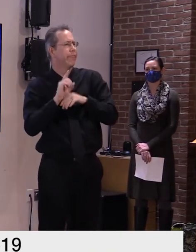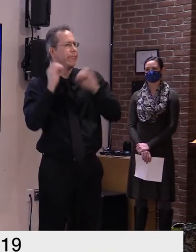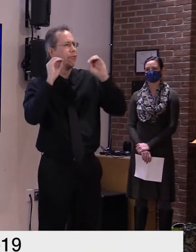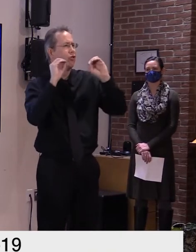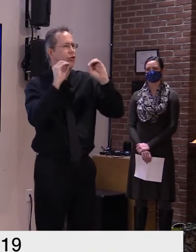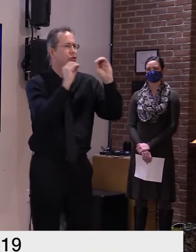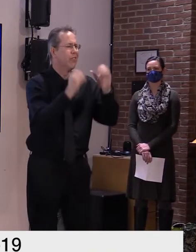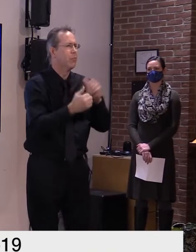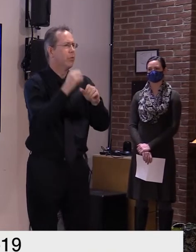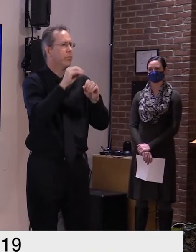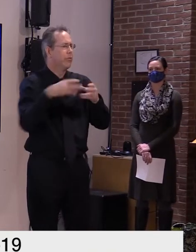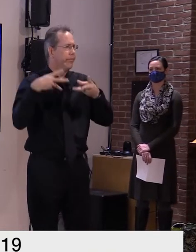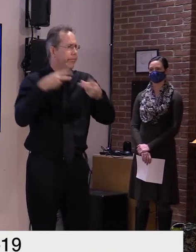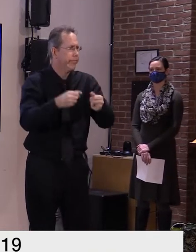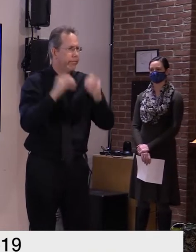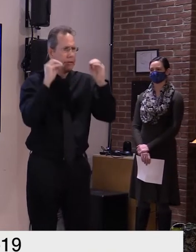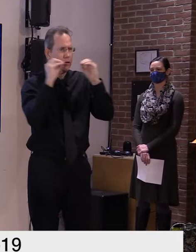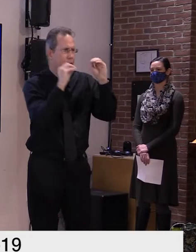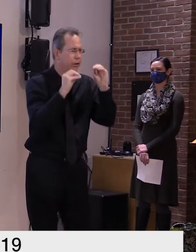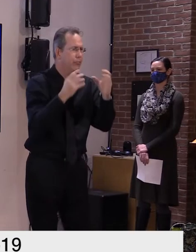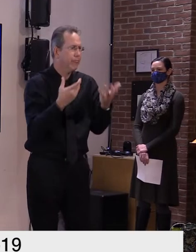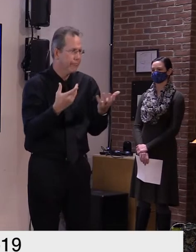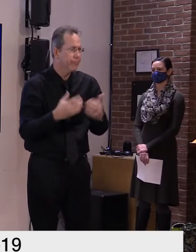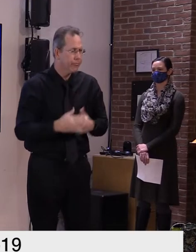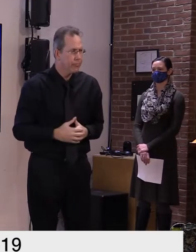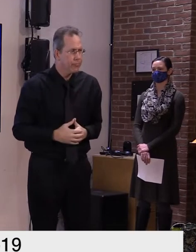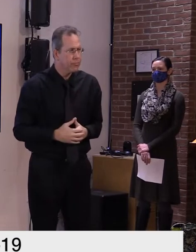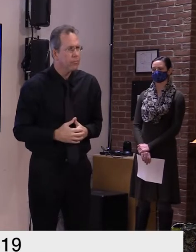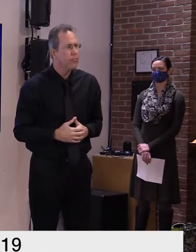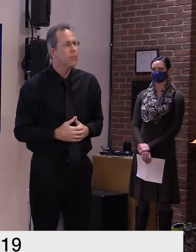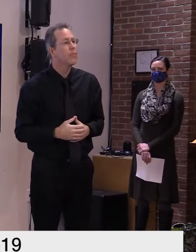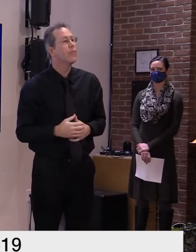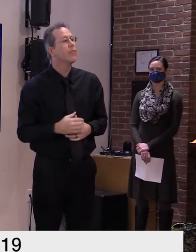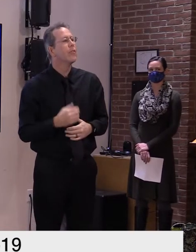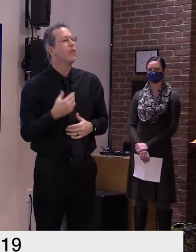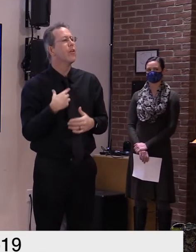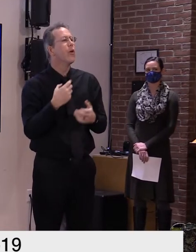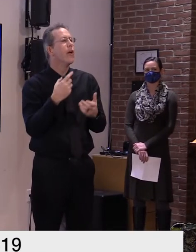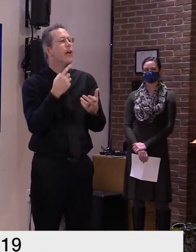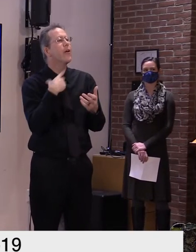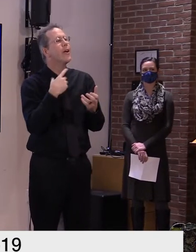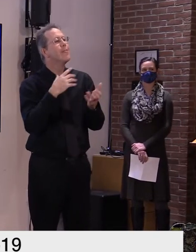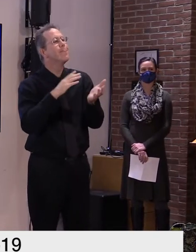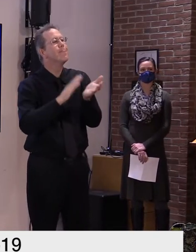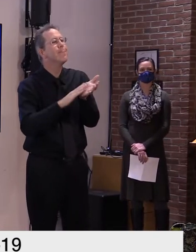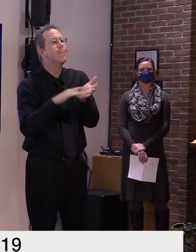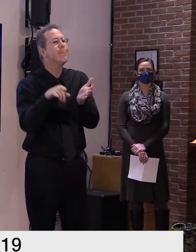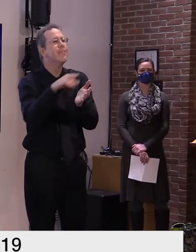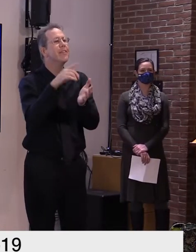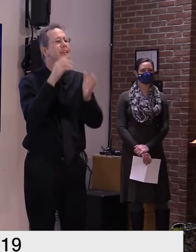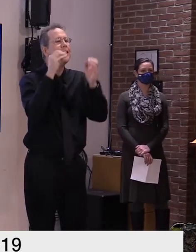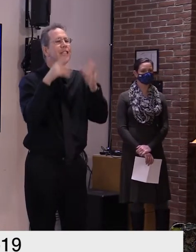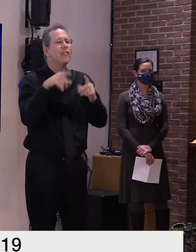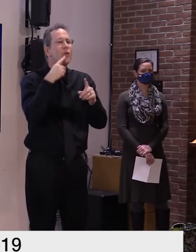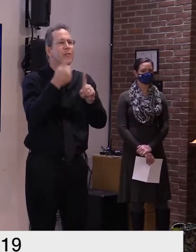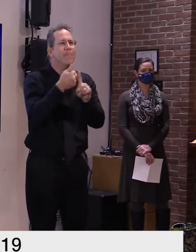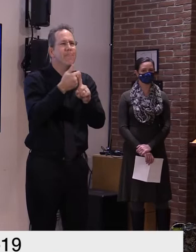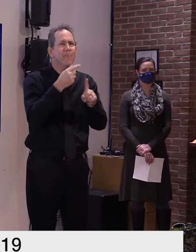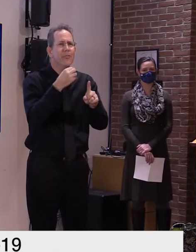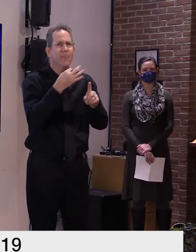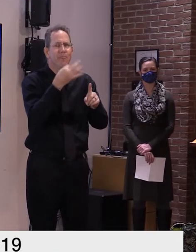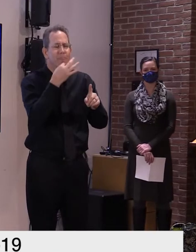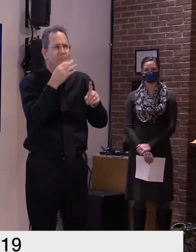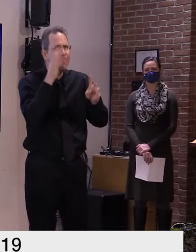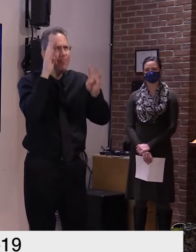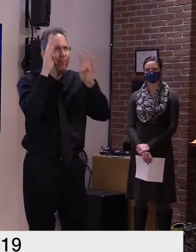i also wanted to take a moment to highlight the creativity of cte centers and how they're responding to the pandemic one center